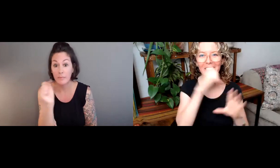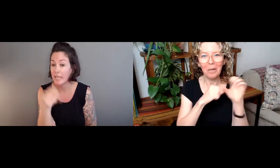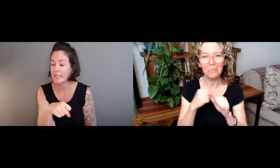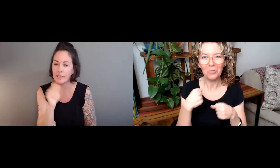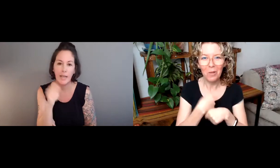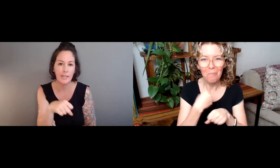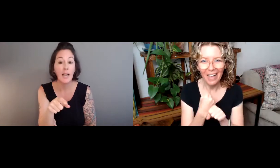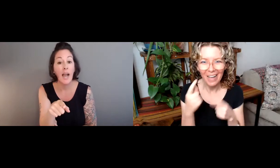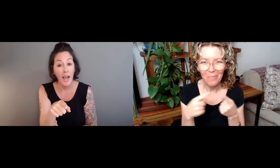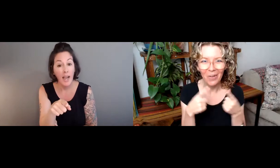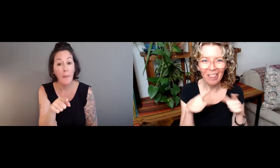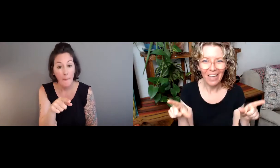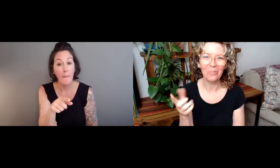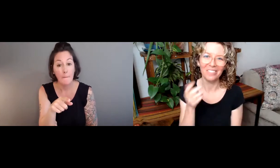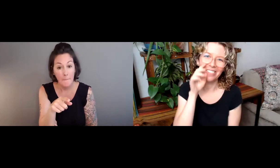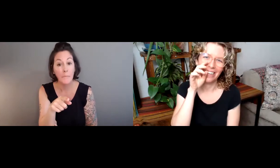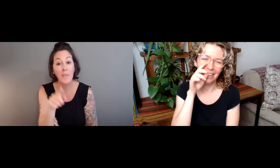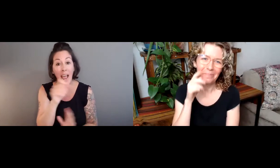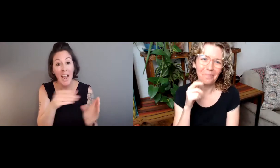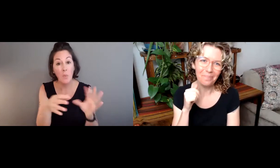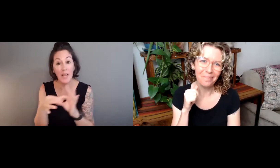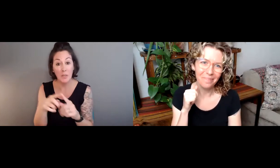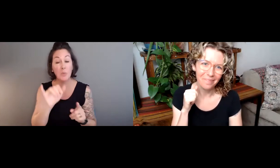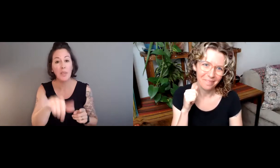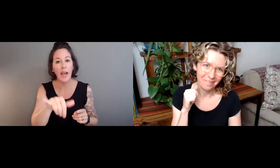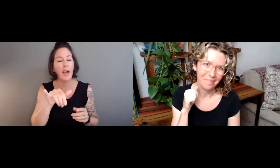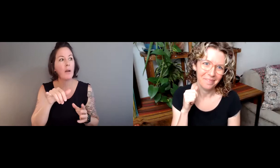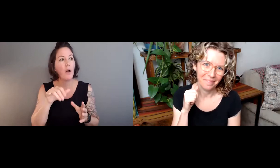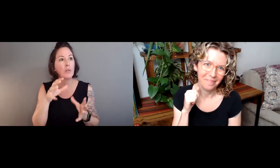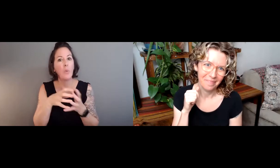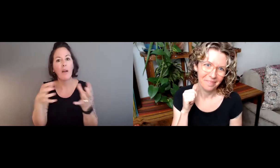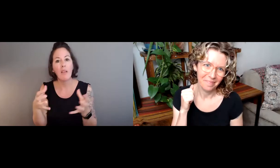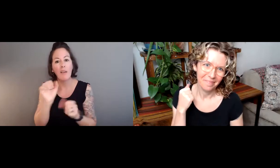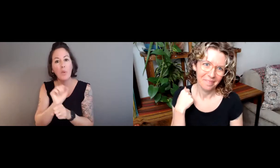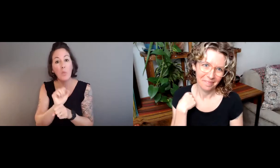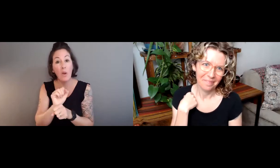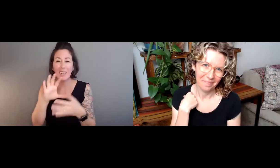About our approach to research are very much tied to who we are.